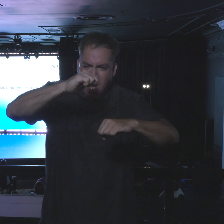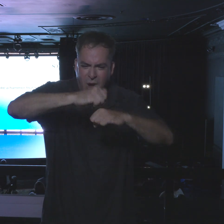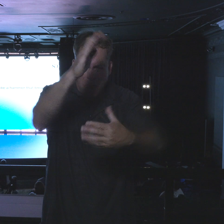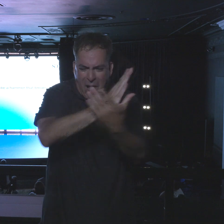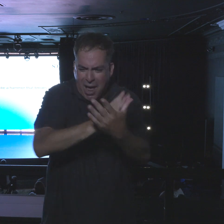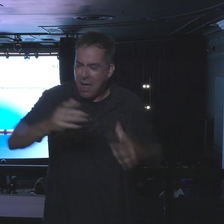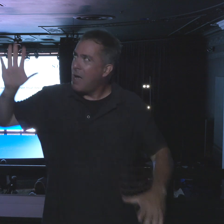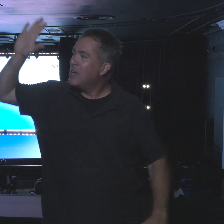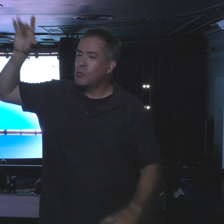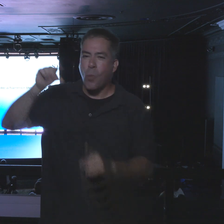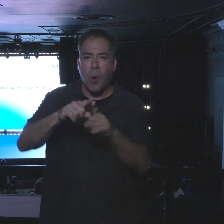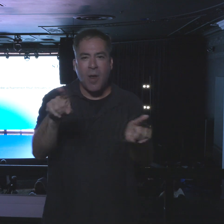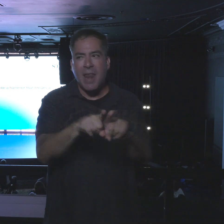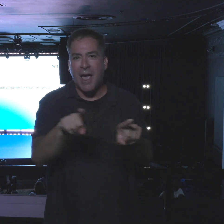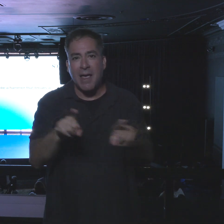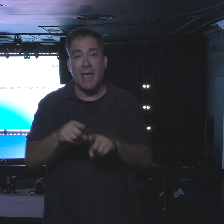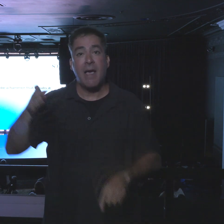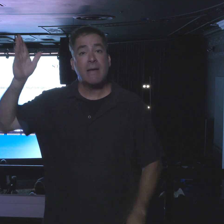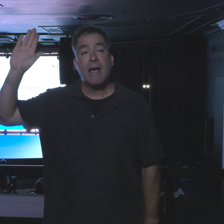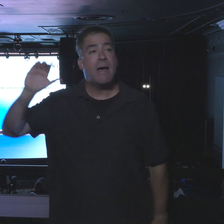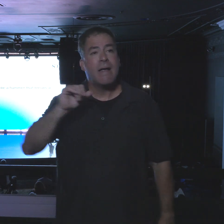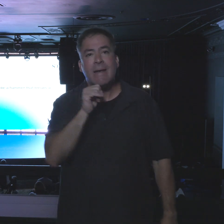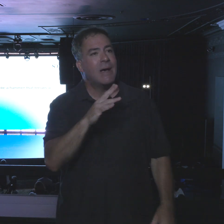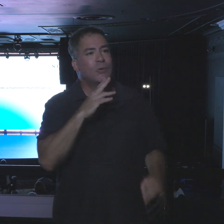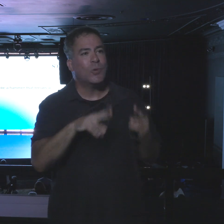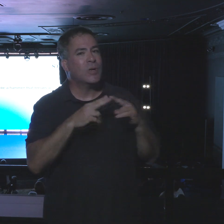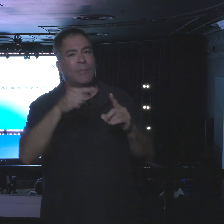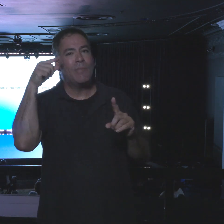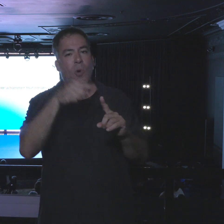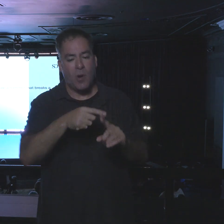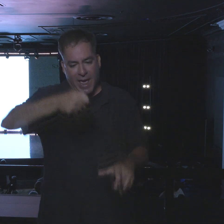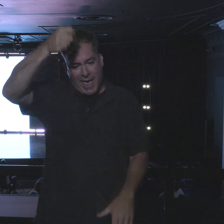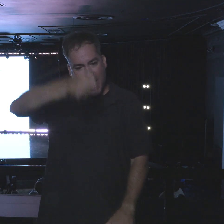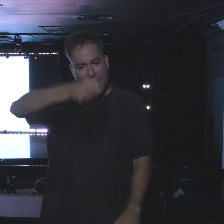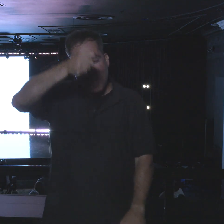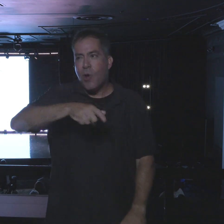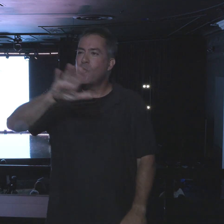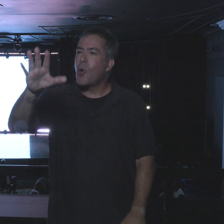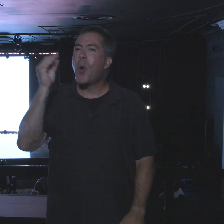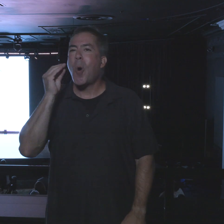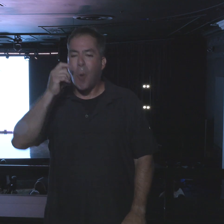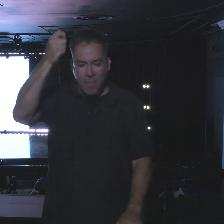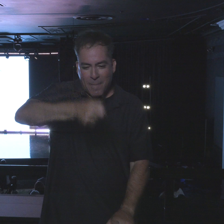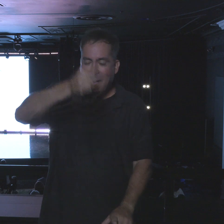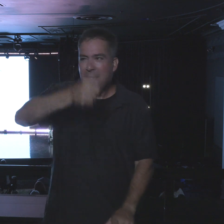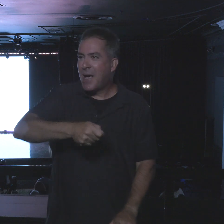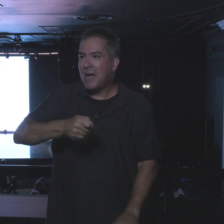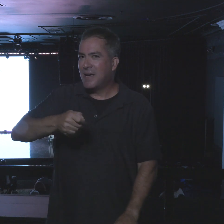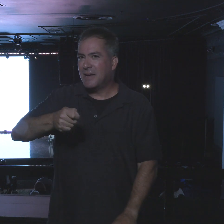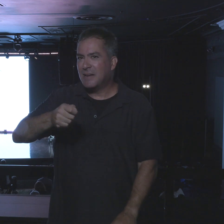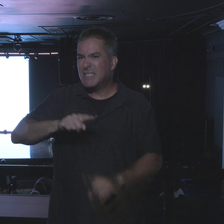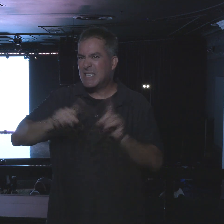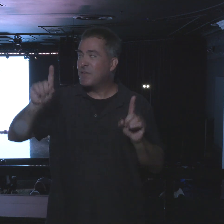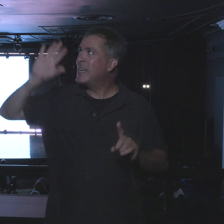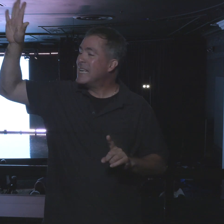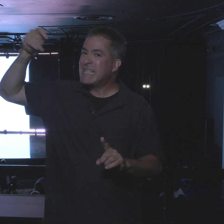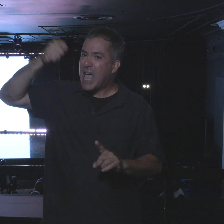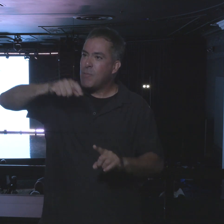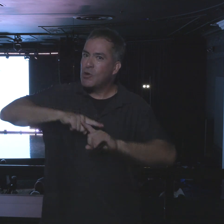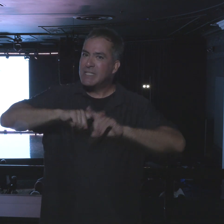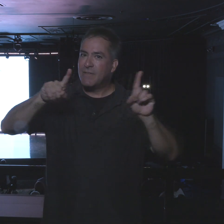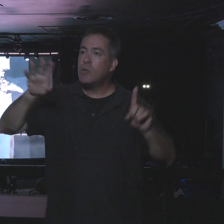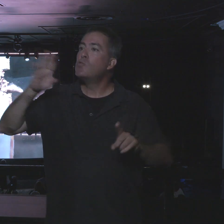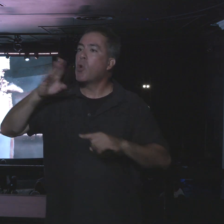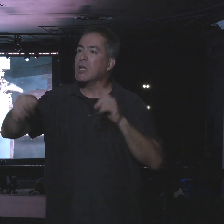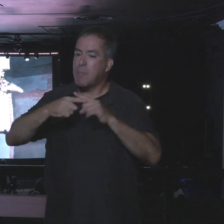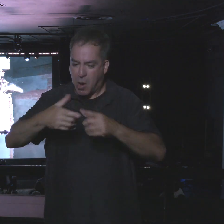Now, God isn't talking about the hammer, a household hammer. He's talking about a